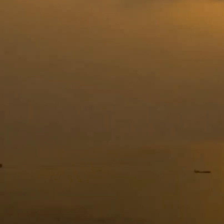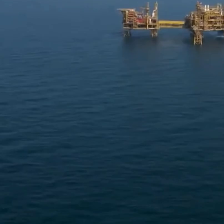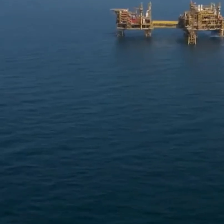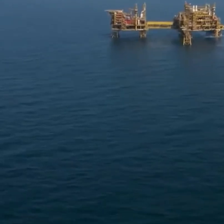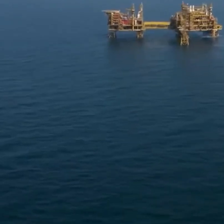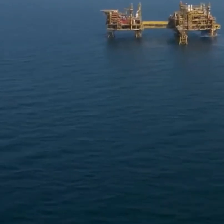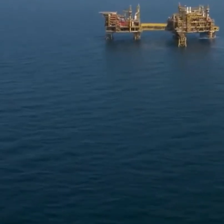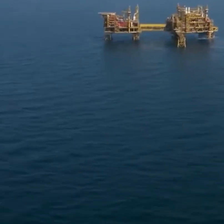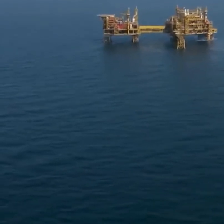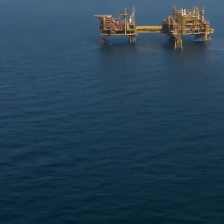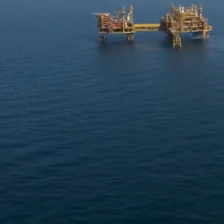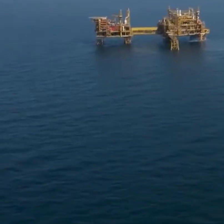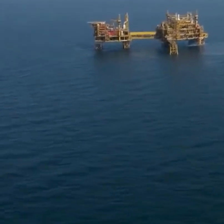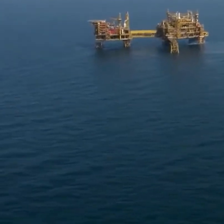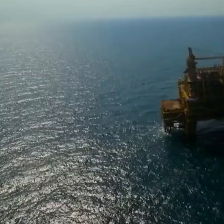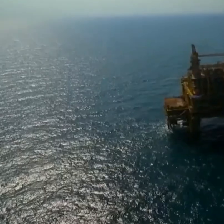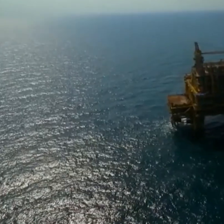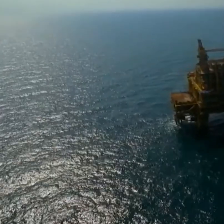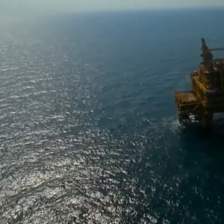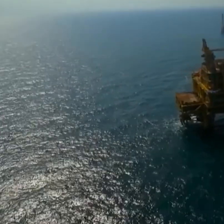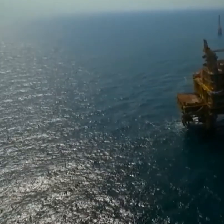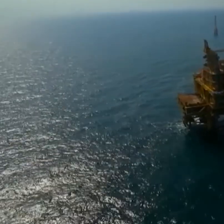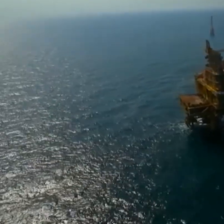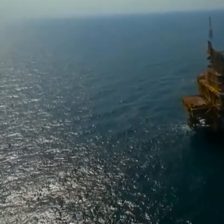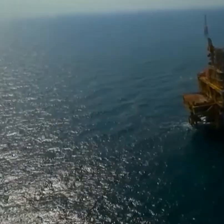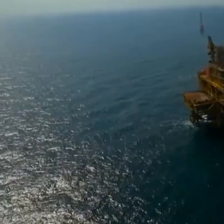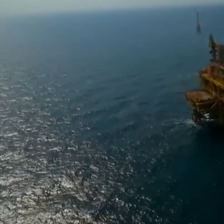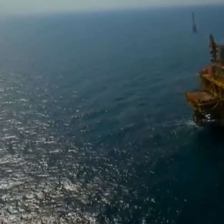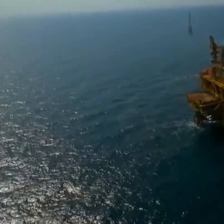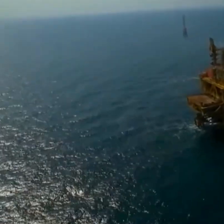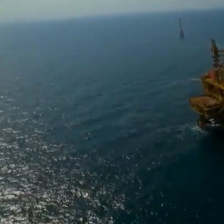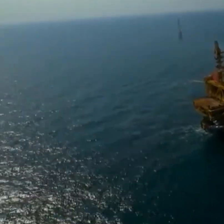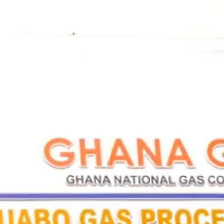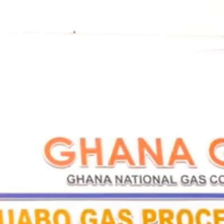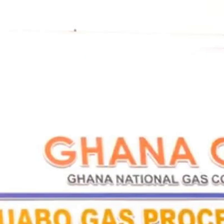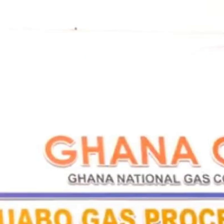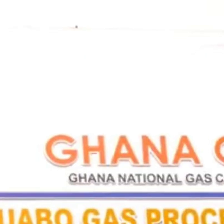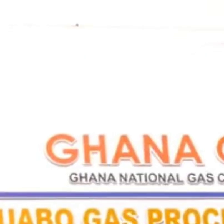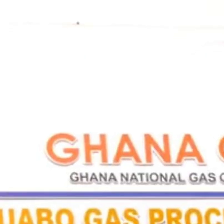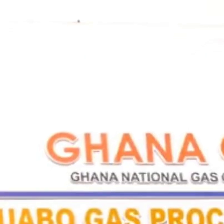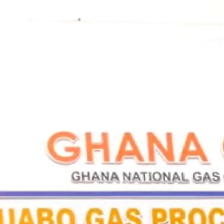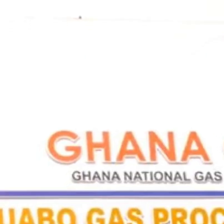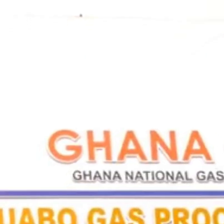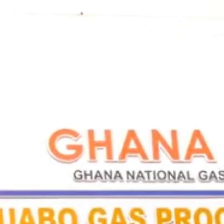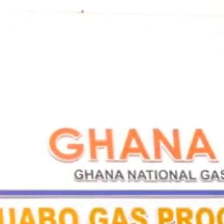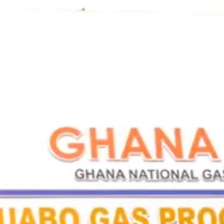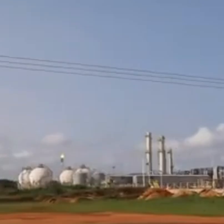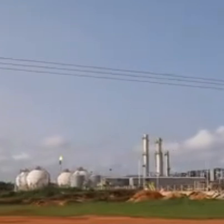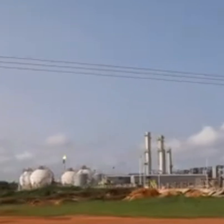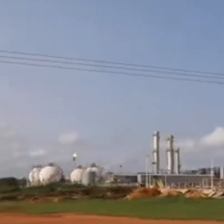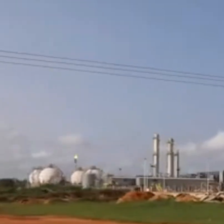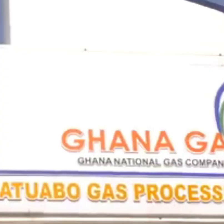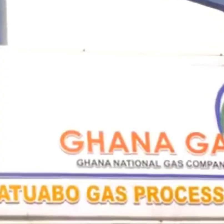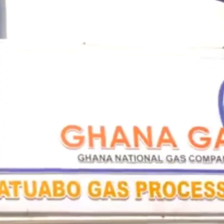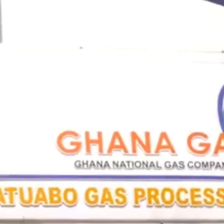off its shores, the big question was, how can we use this wealth to benefit the people? That's where Ghana Gas comes in.